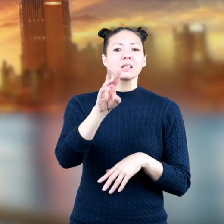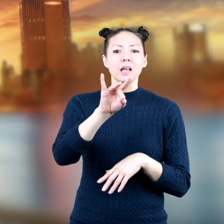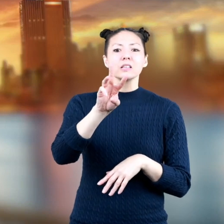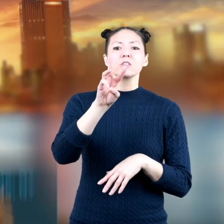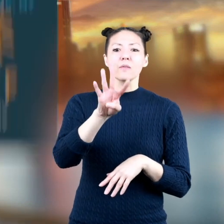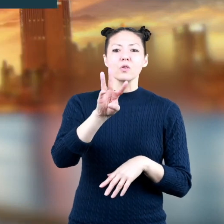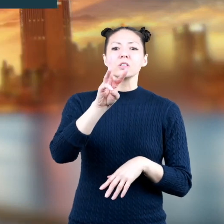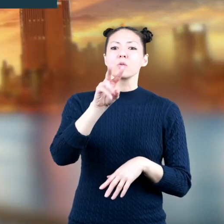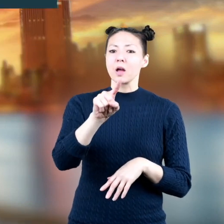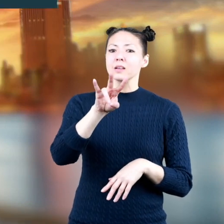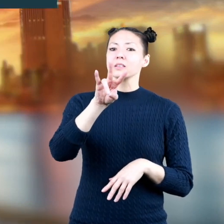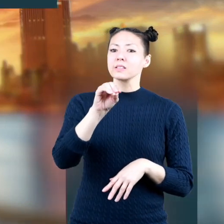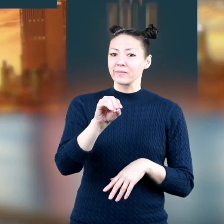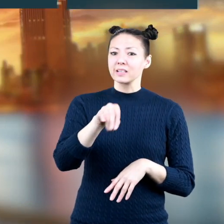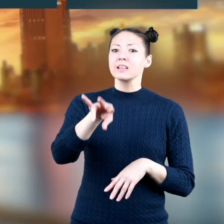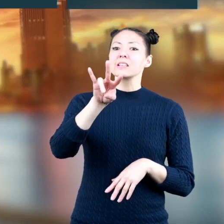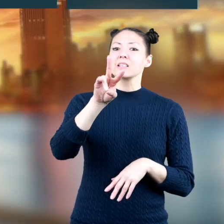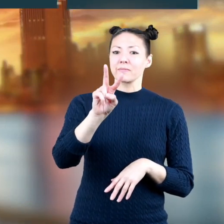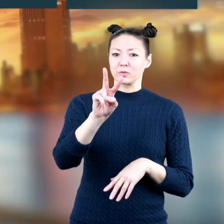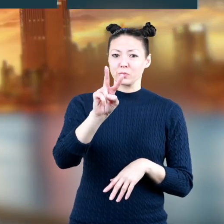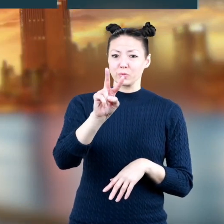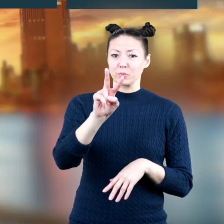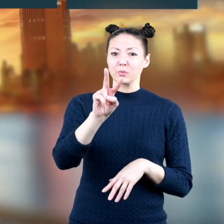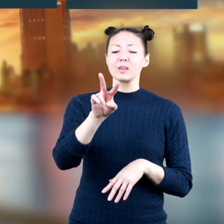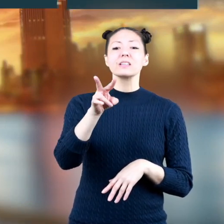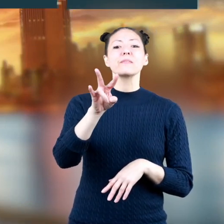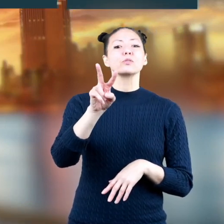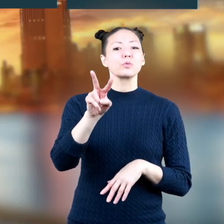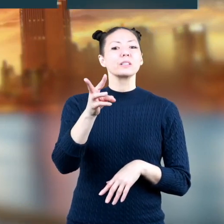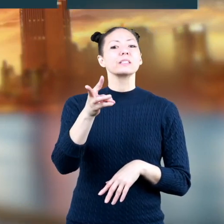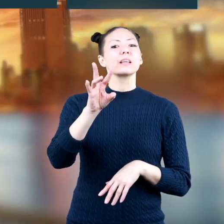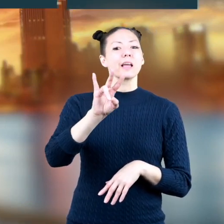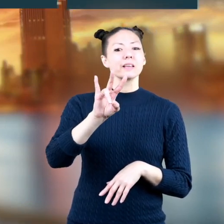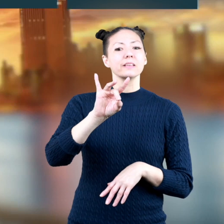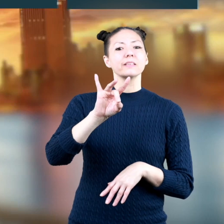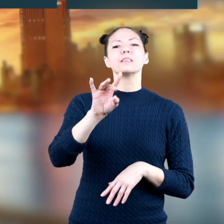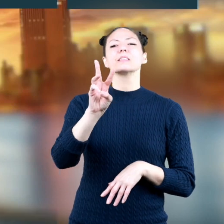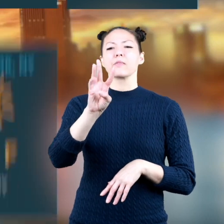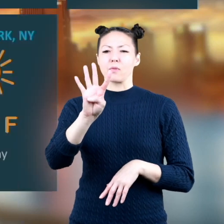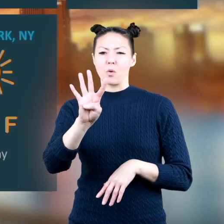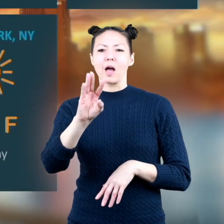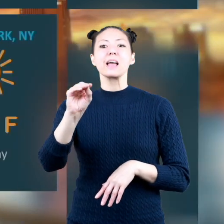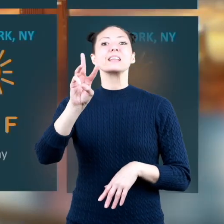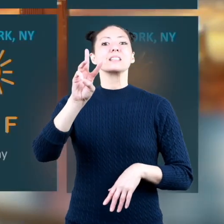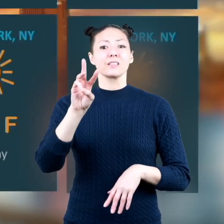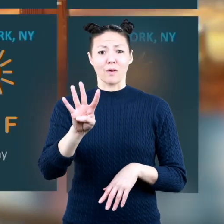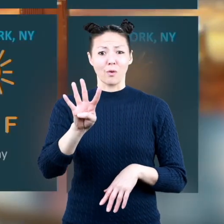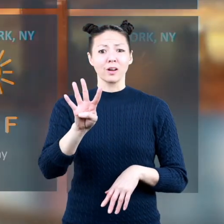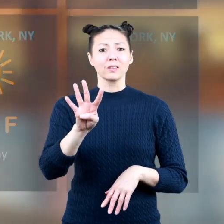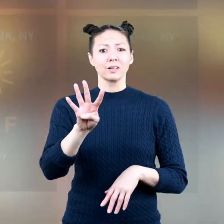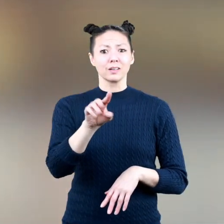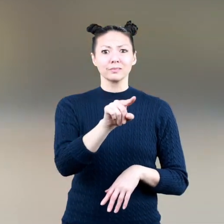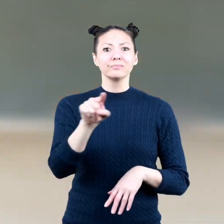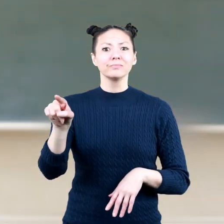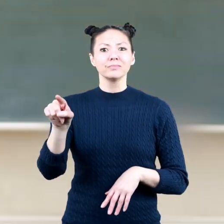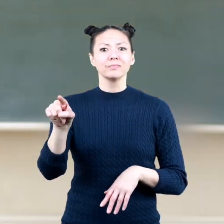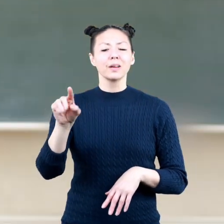61 70 72 72 68 64 64 64 mean